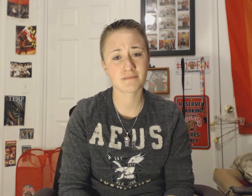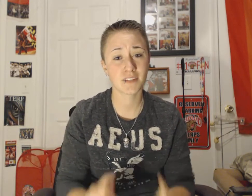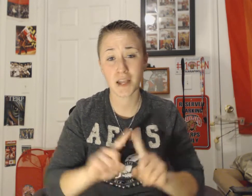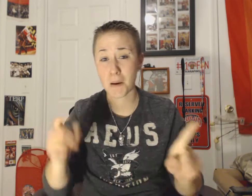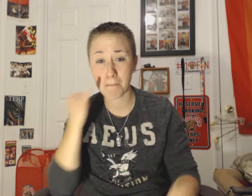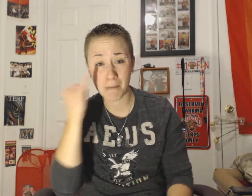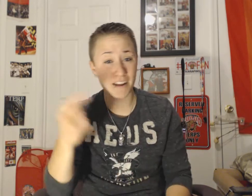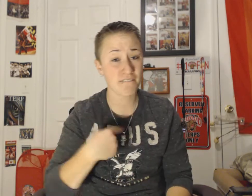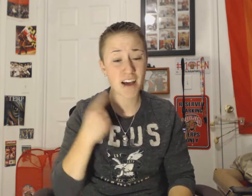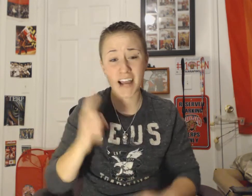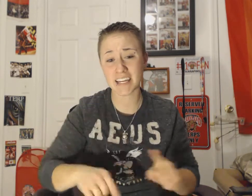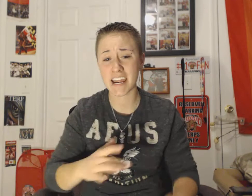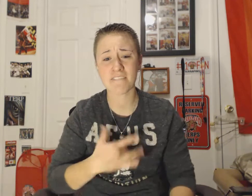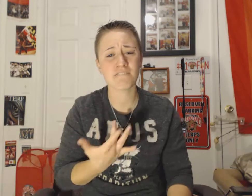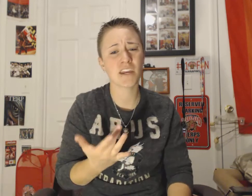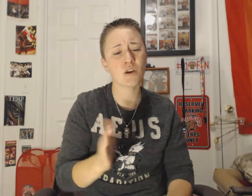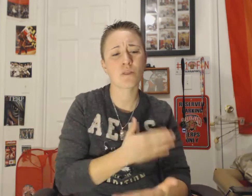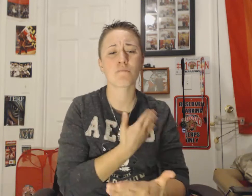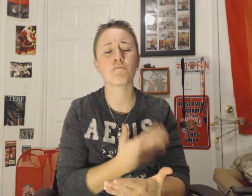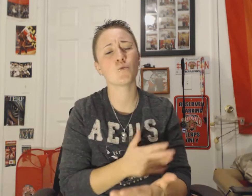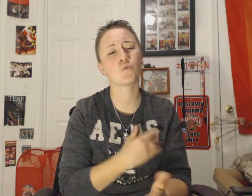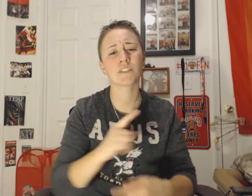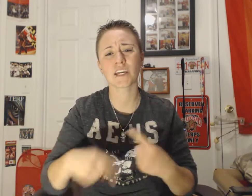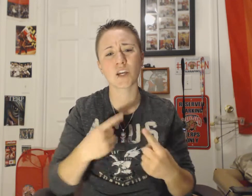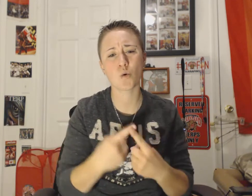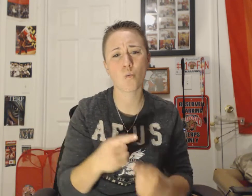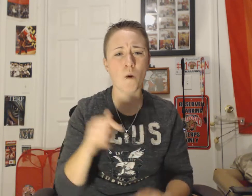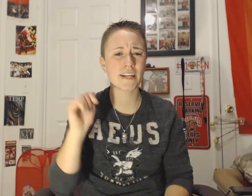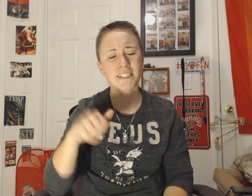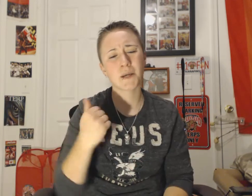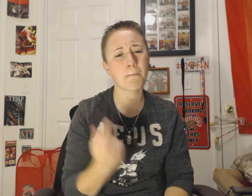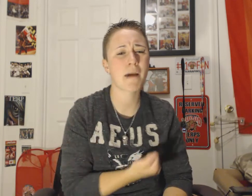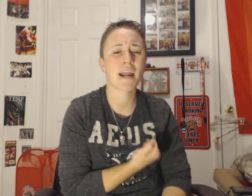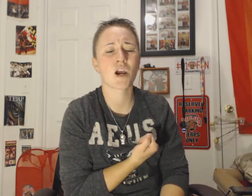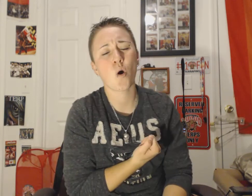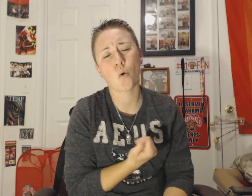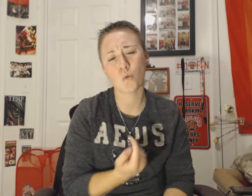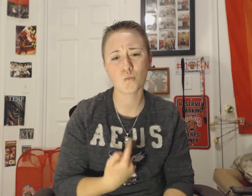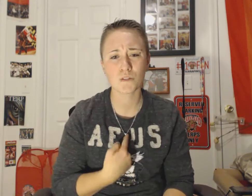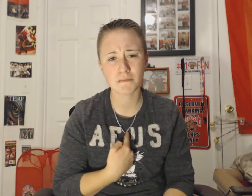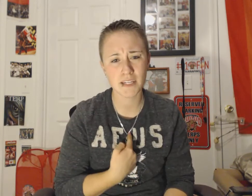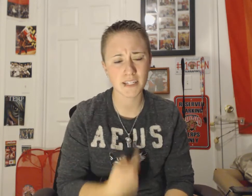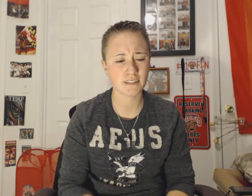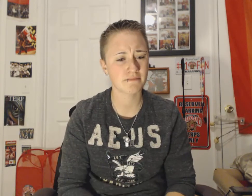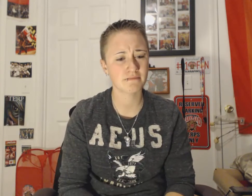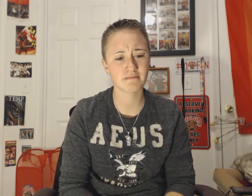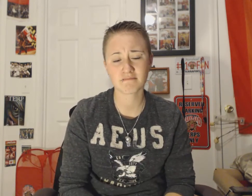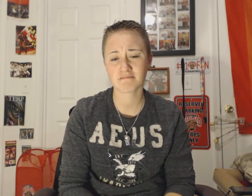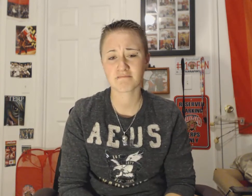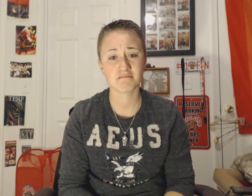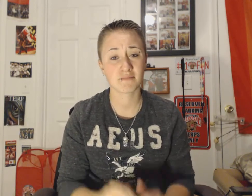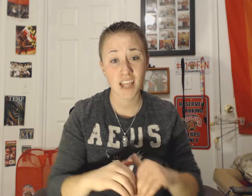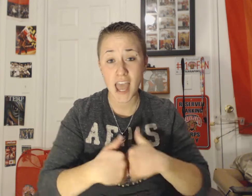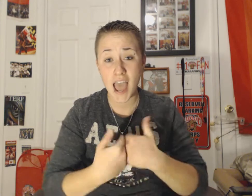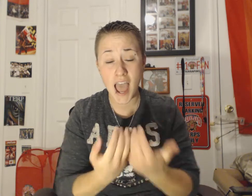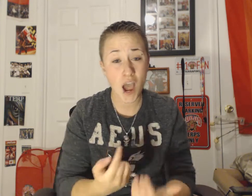But if I can't feel the music When somebody holds me How